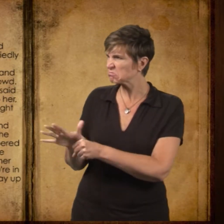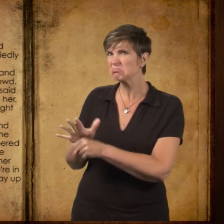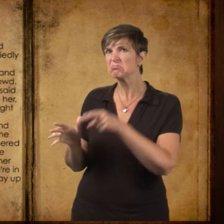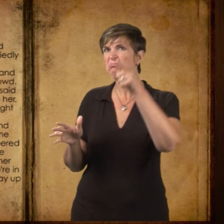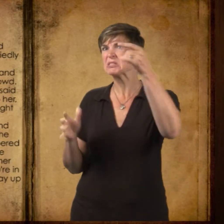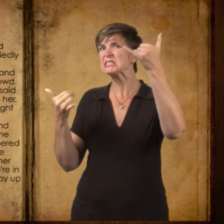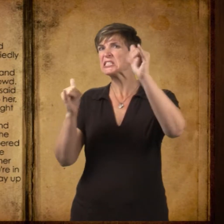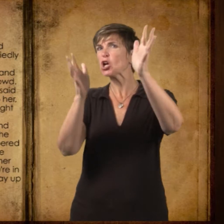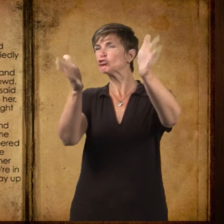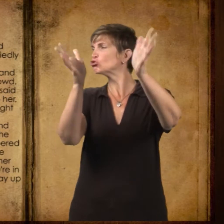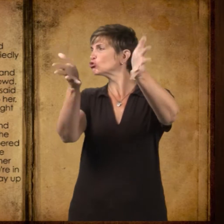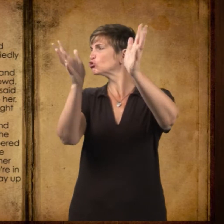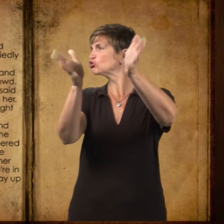they're still talking away up there.